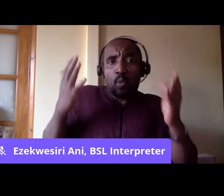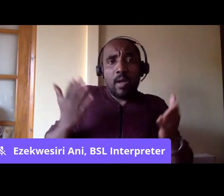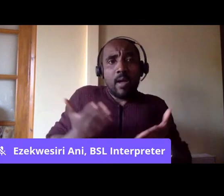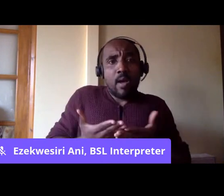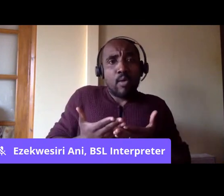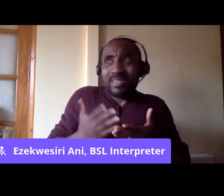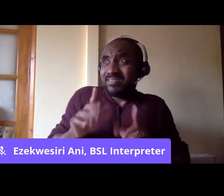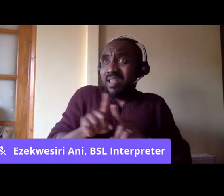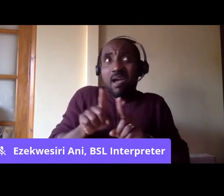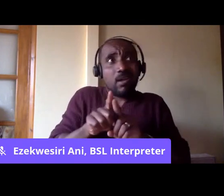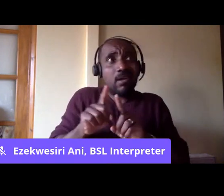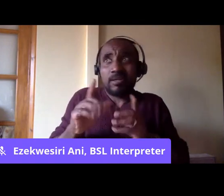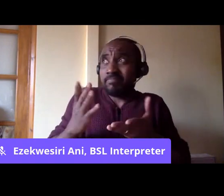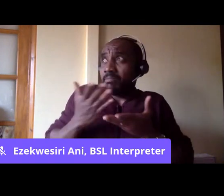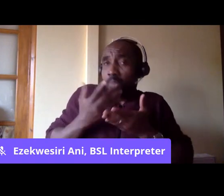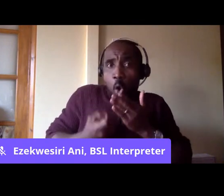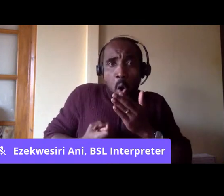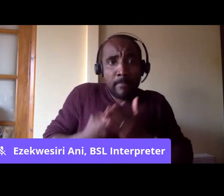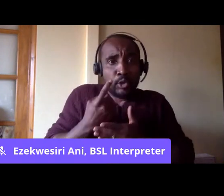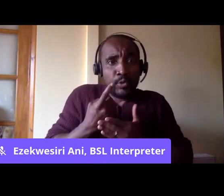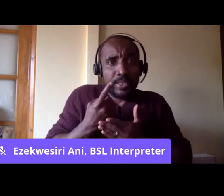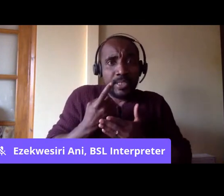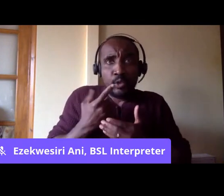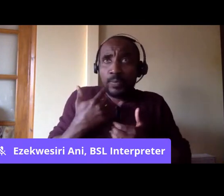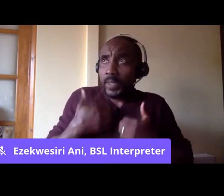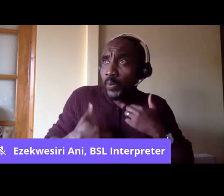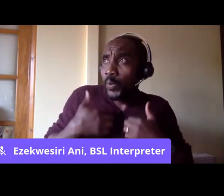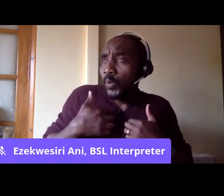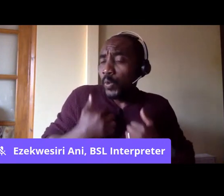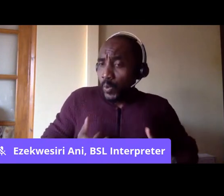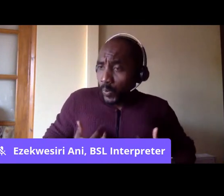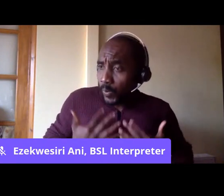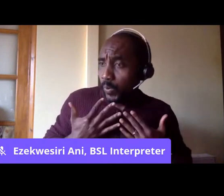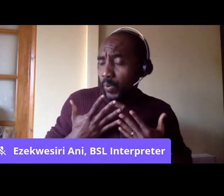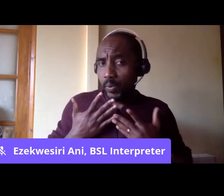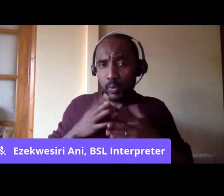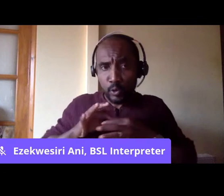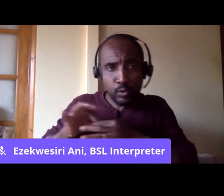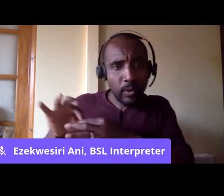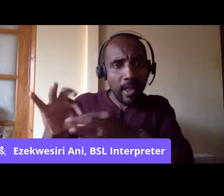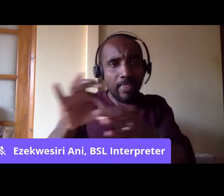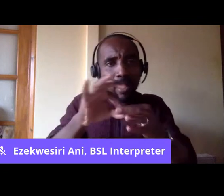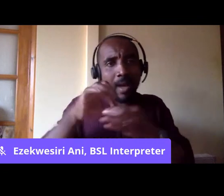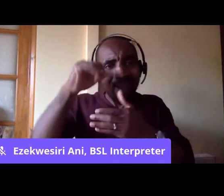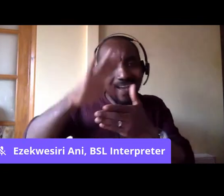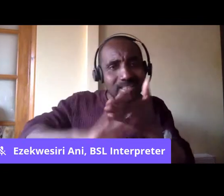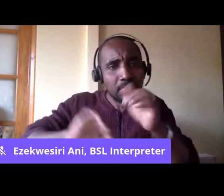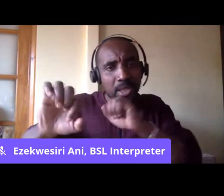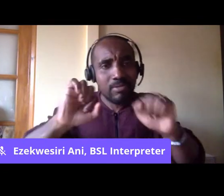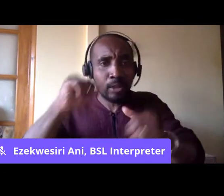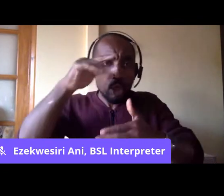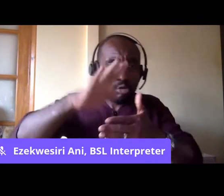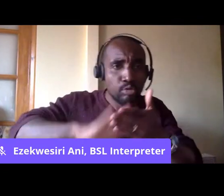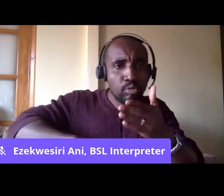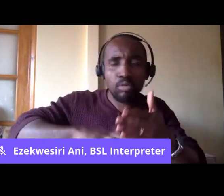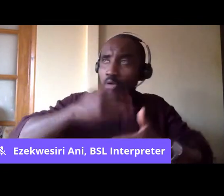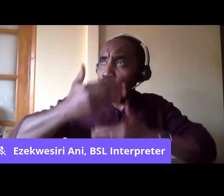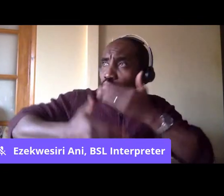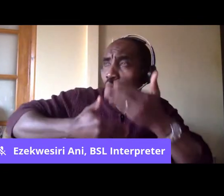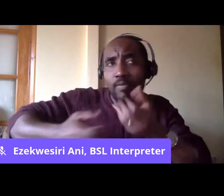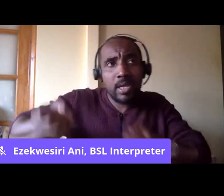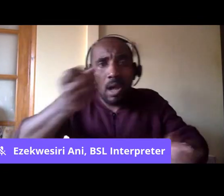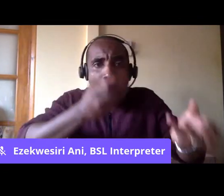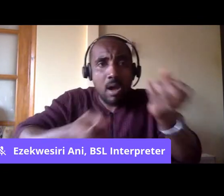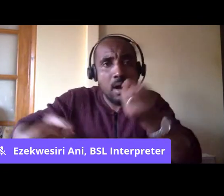a gift almost an opportunity for us to come together to be able to share experiences, to share our stories, and to find ways and